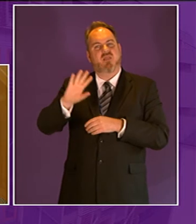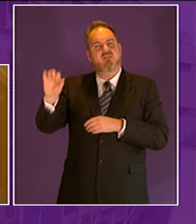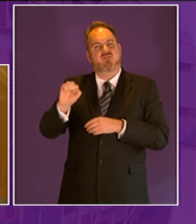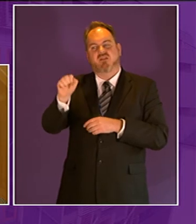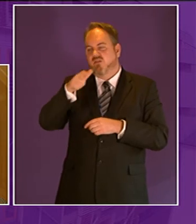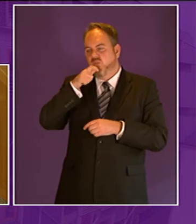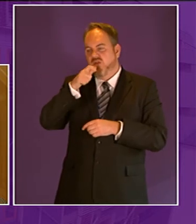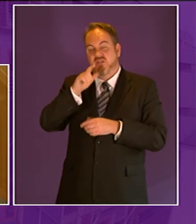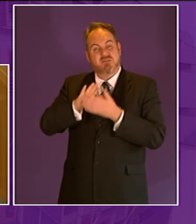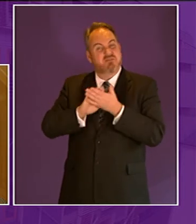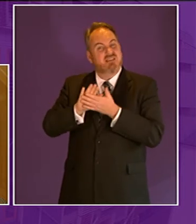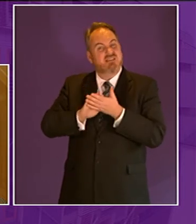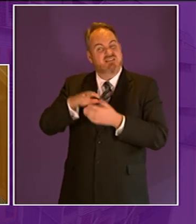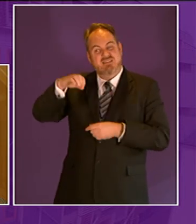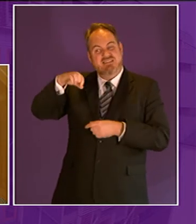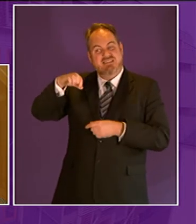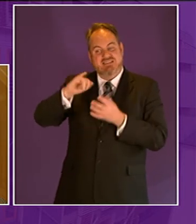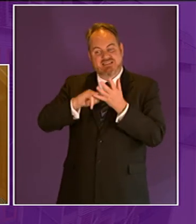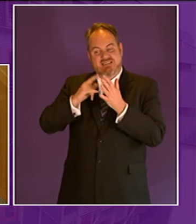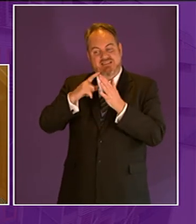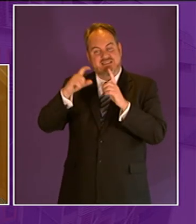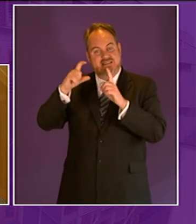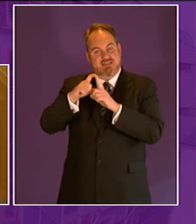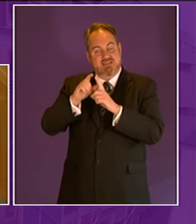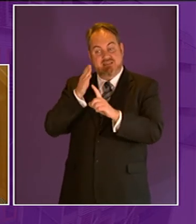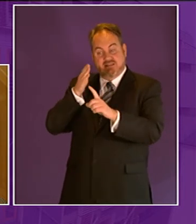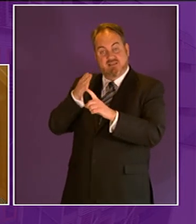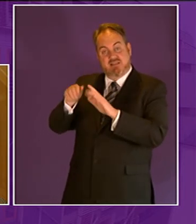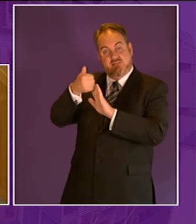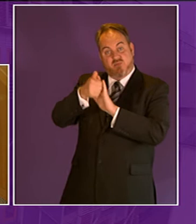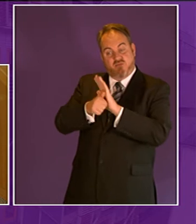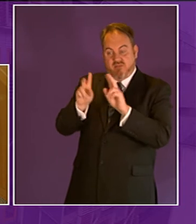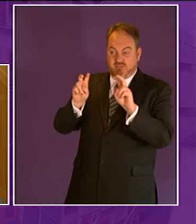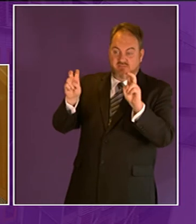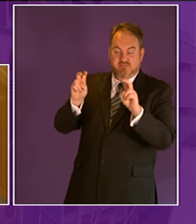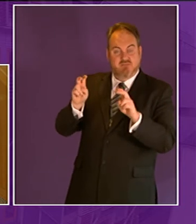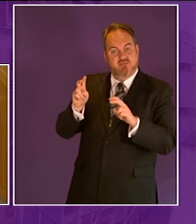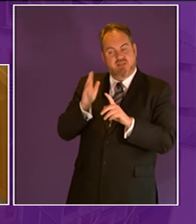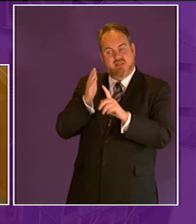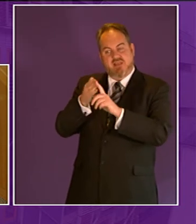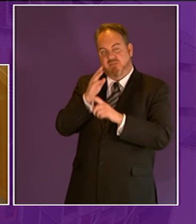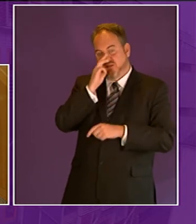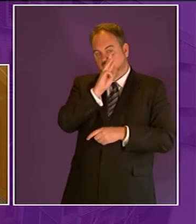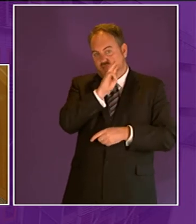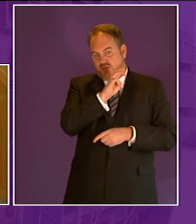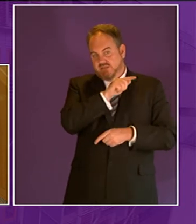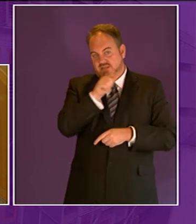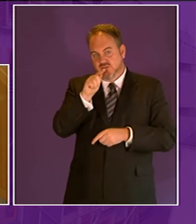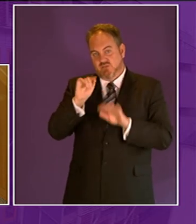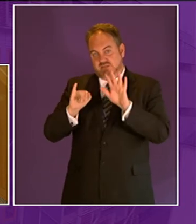awards aimed at 13 to 16 year olds many of whom are living in urban areas and experiencing disadvantage or poverty of